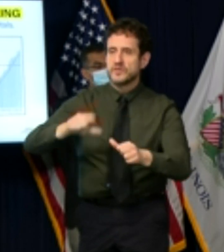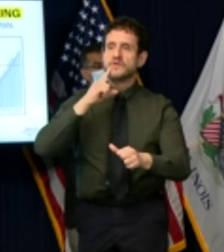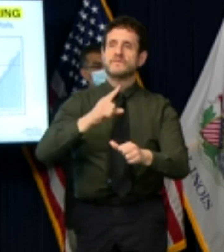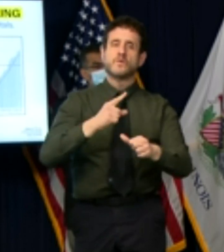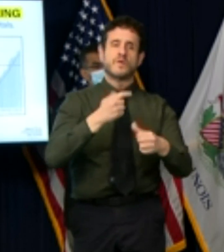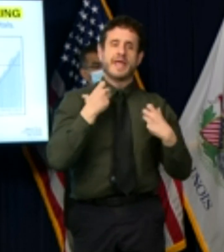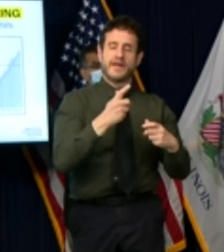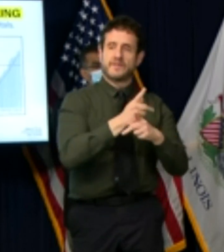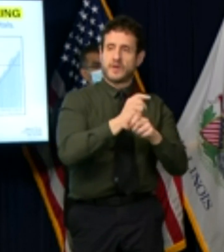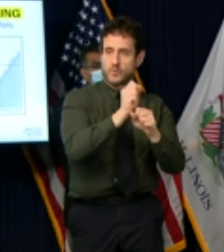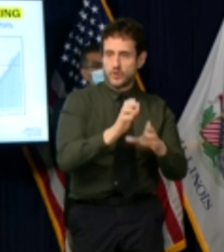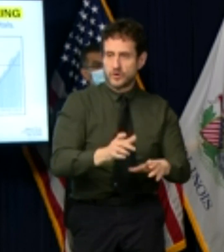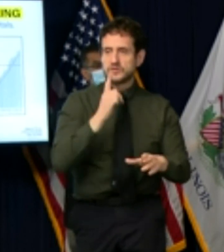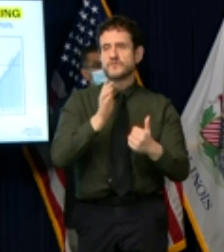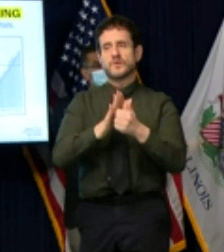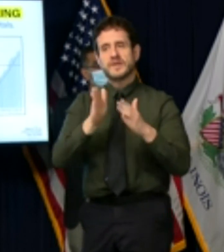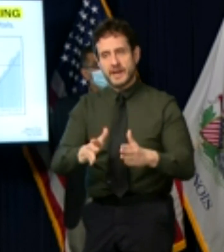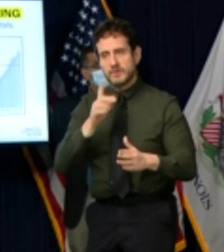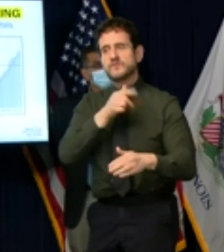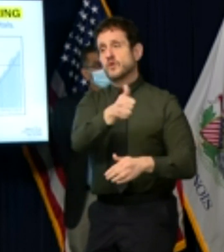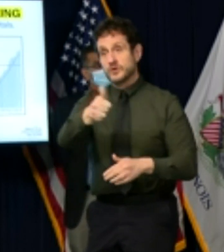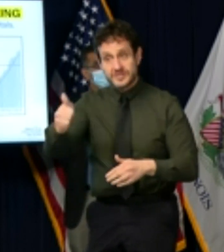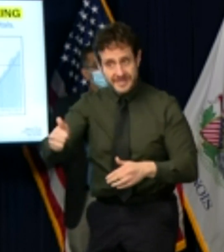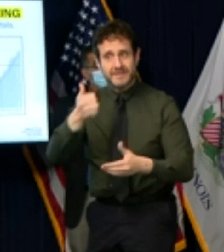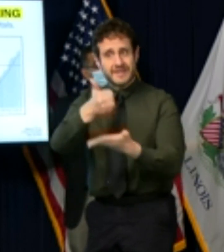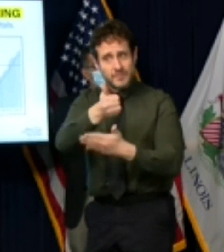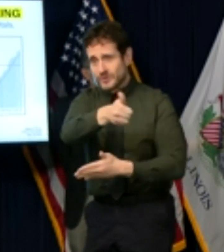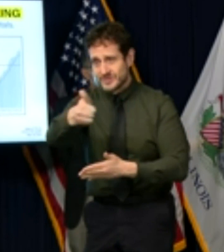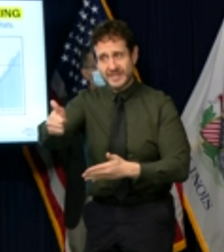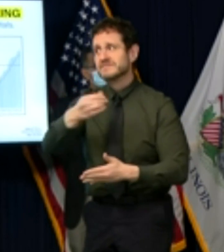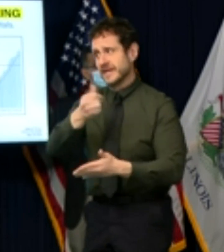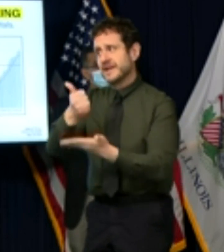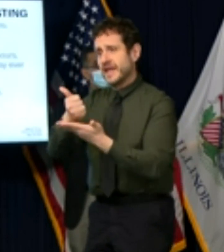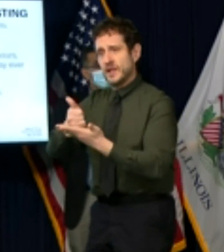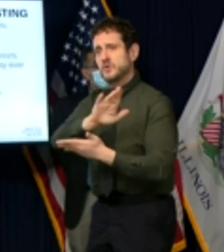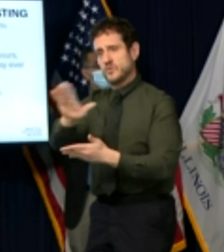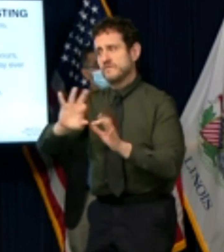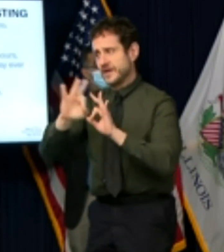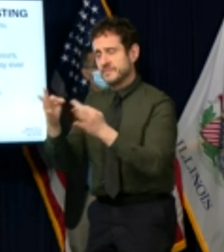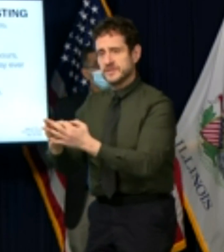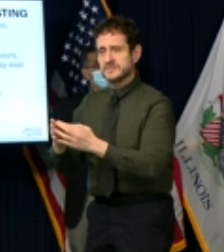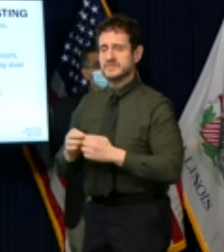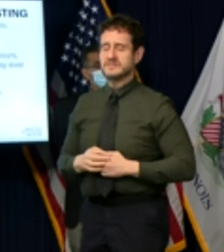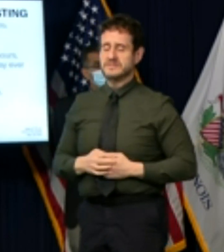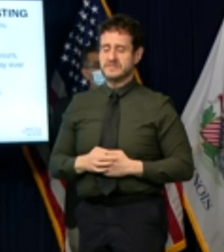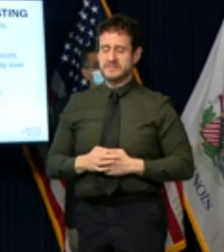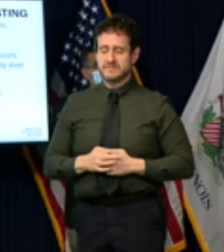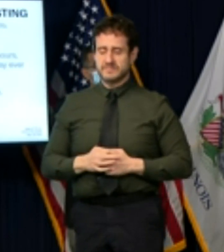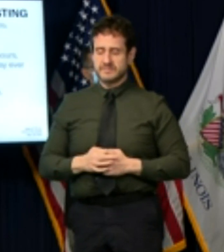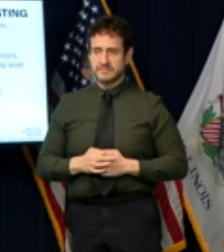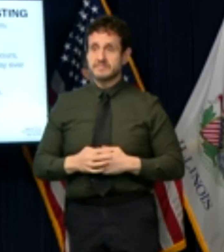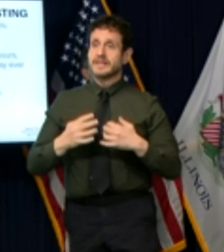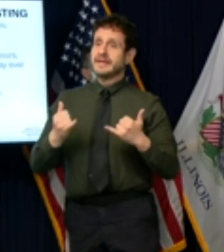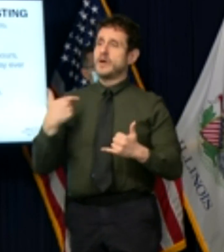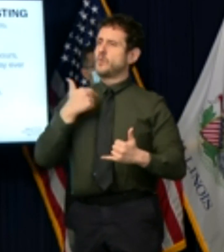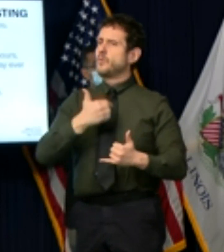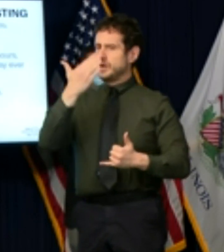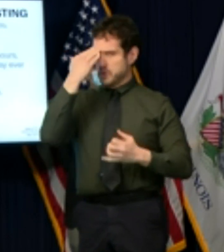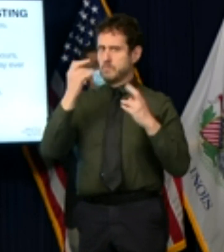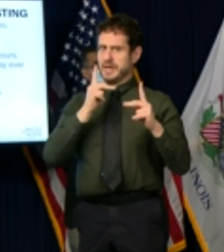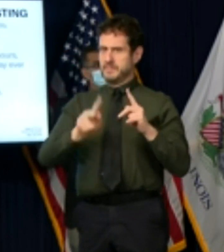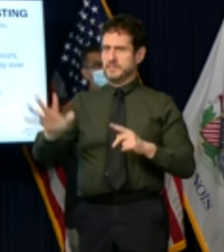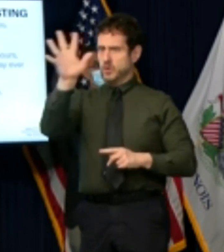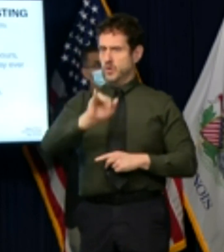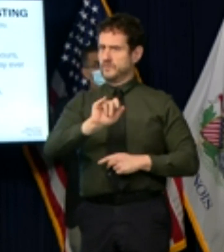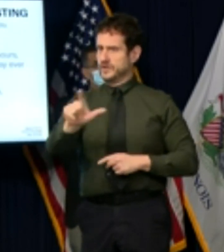and while we know it's in part all of these concerns that are driving an interest in testing i'm proud